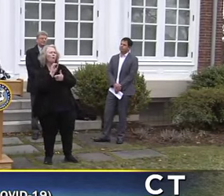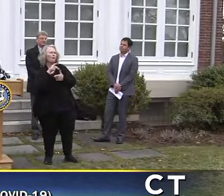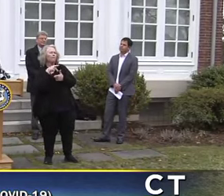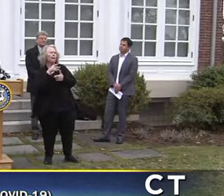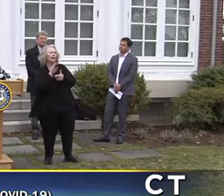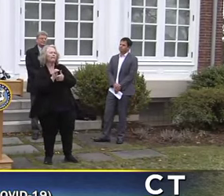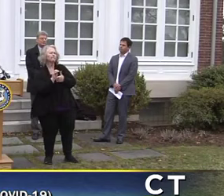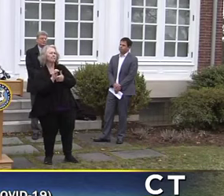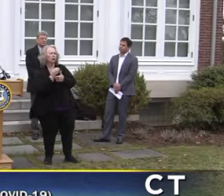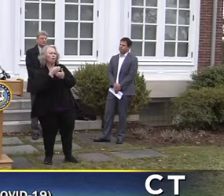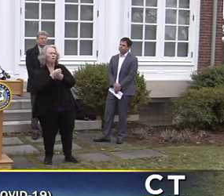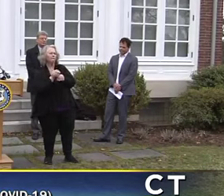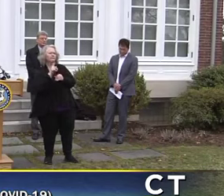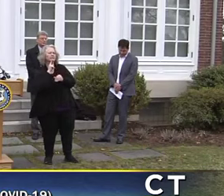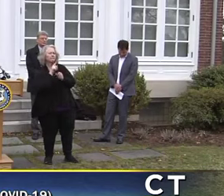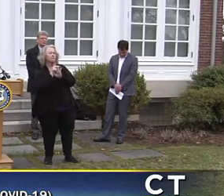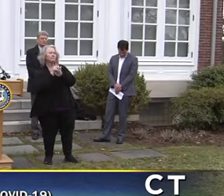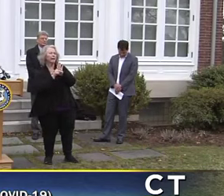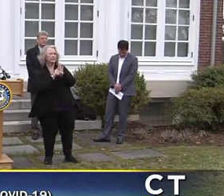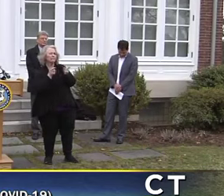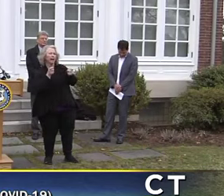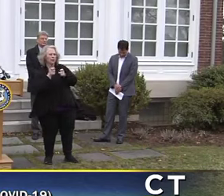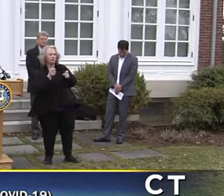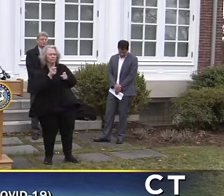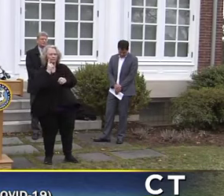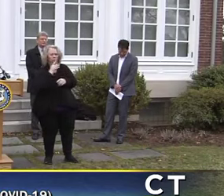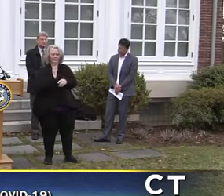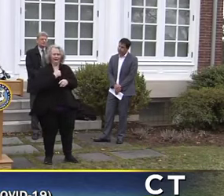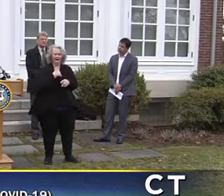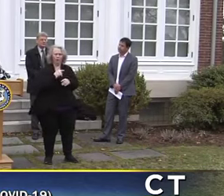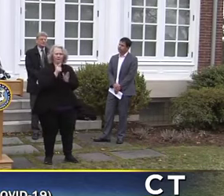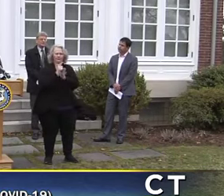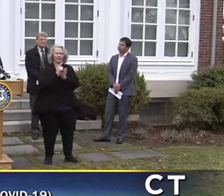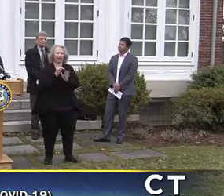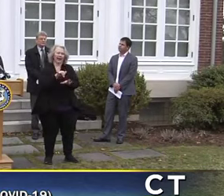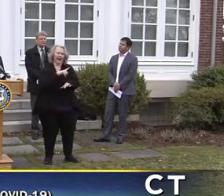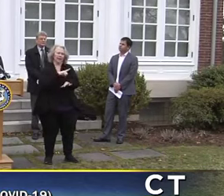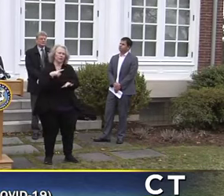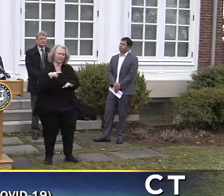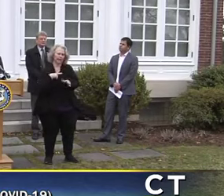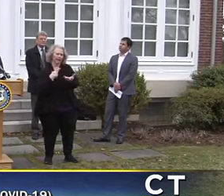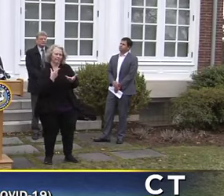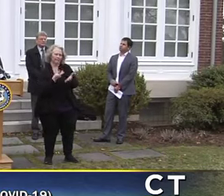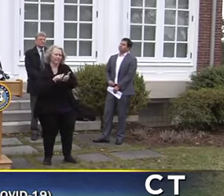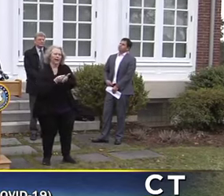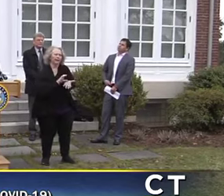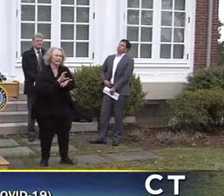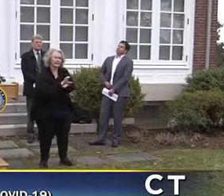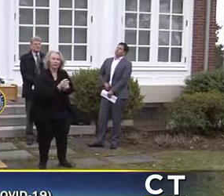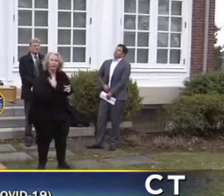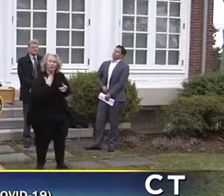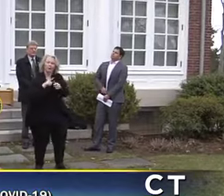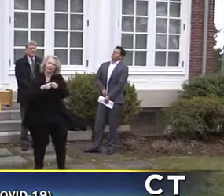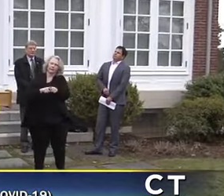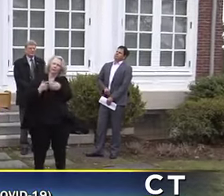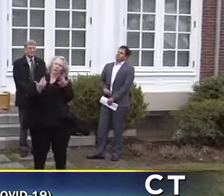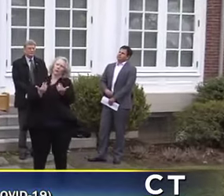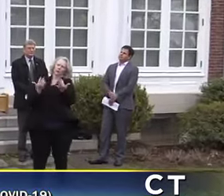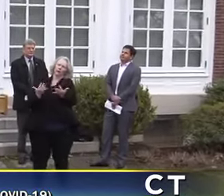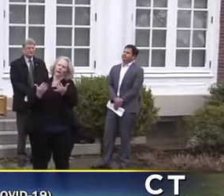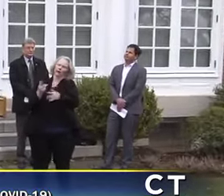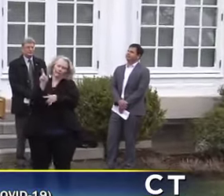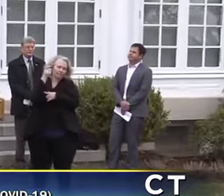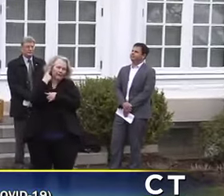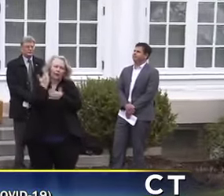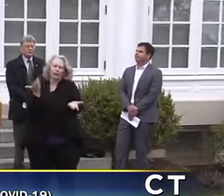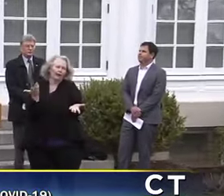our legislative package. And look, we can't count on the feds. We're going to have to step forward, be able to fill that gap,